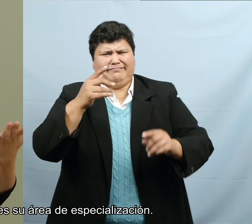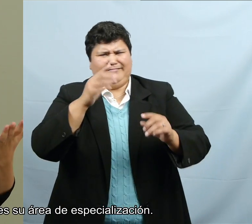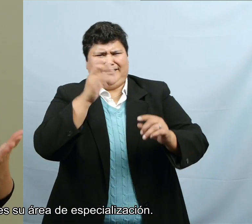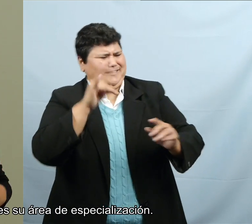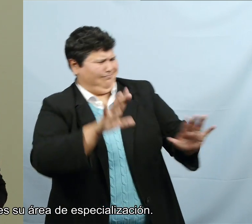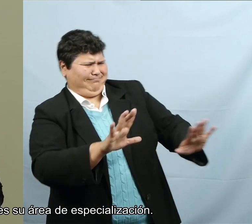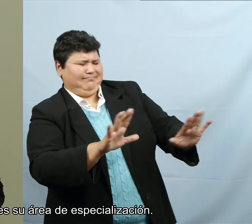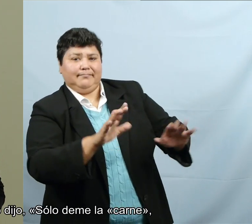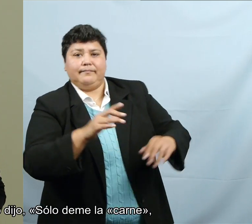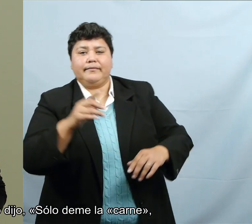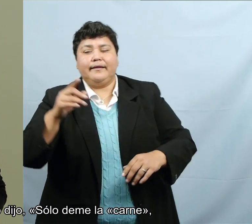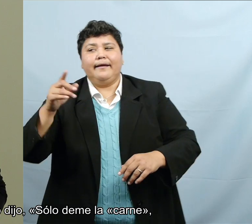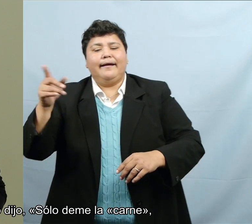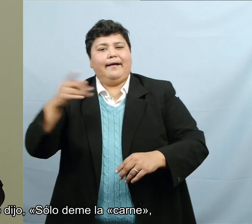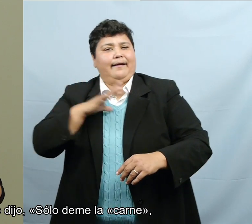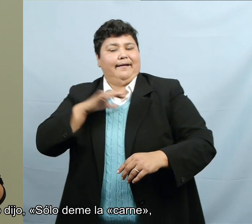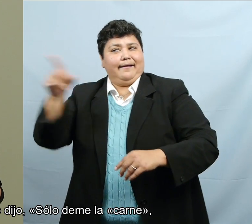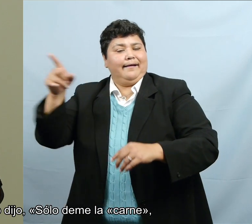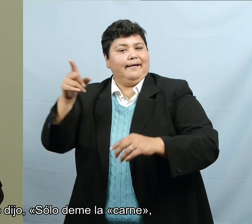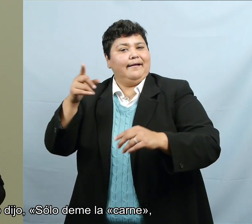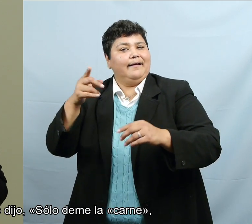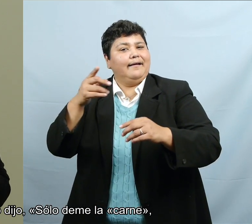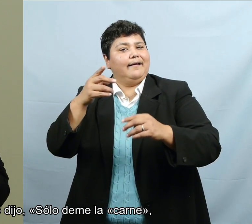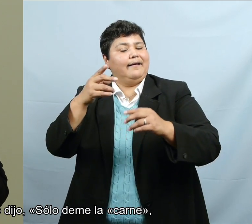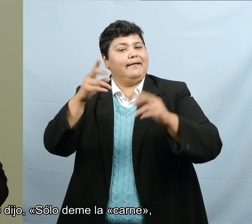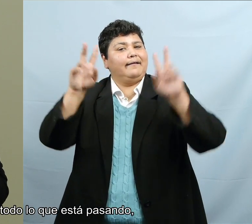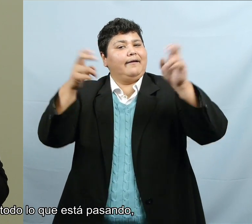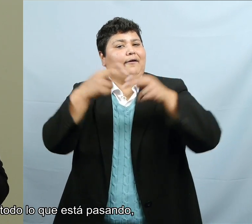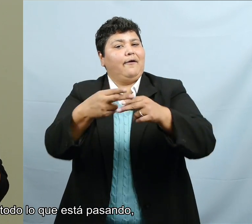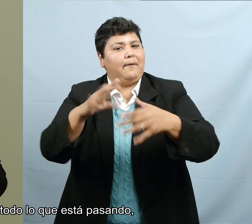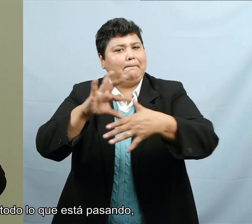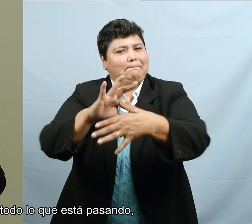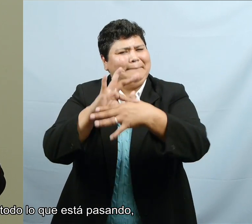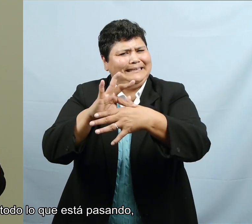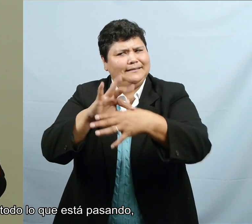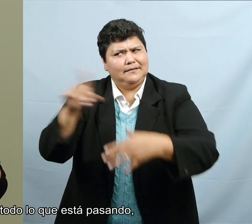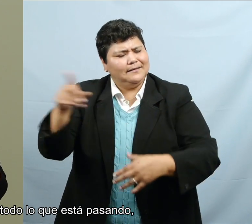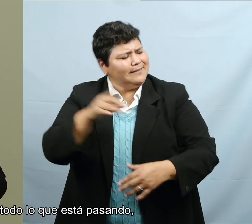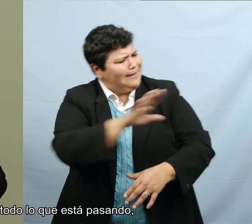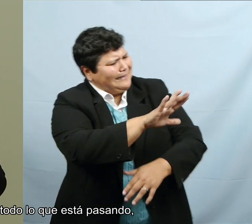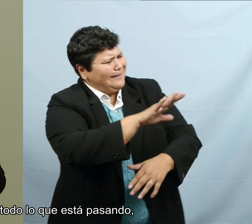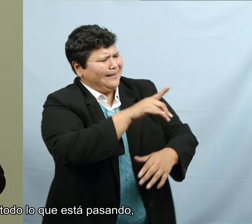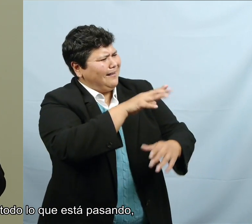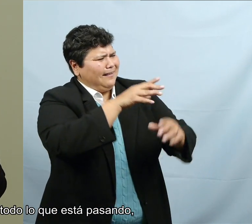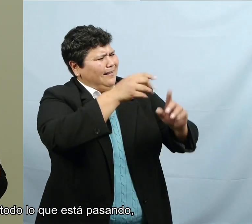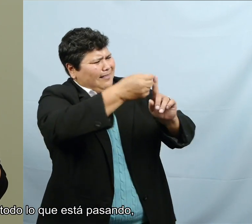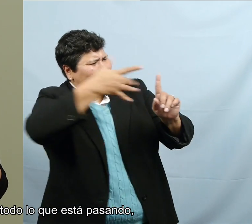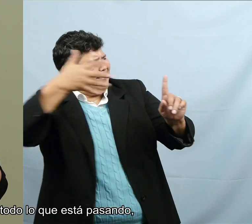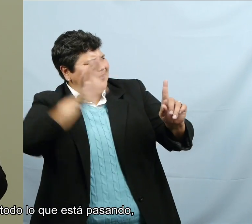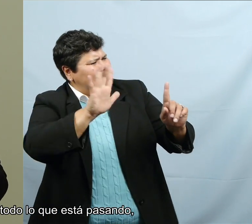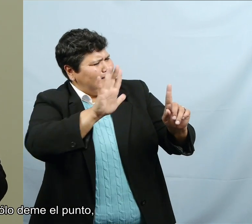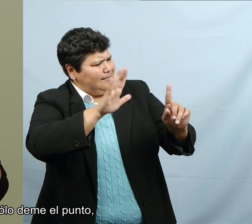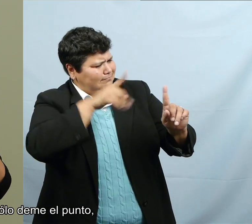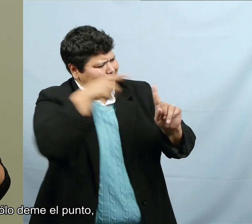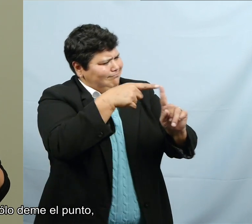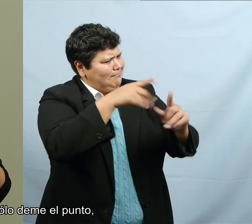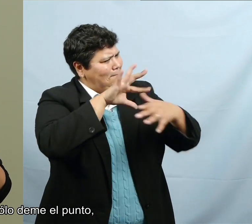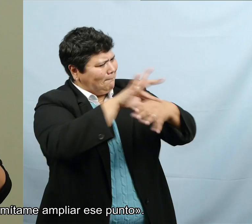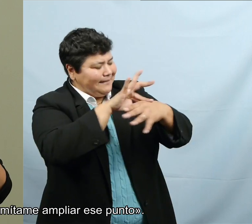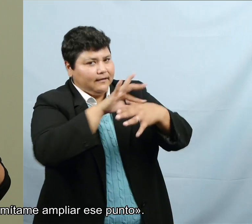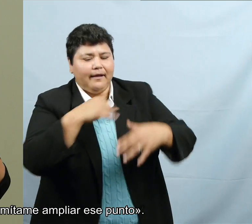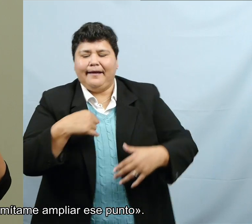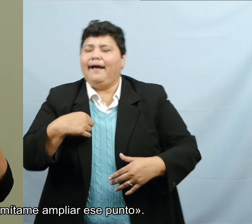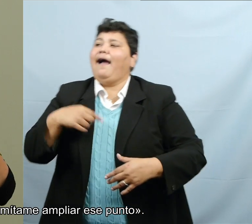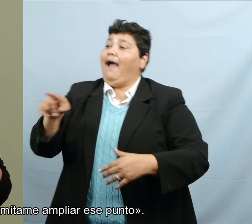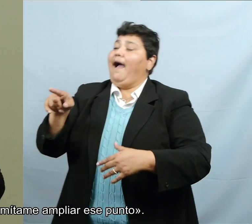And again, that's their expertise. But when they said, just give me the meat, you know, get what you, you know, everything that's going on, give me the point